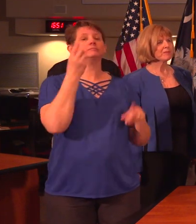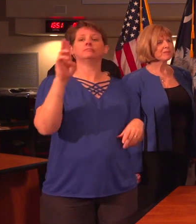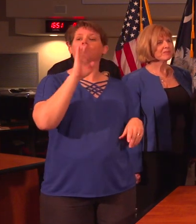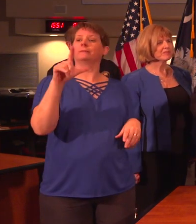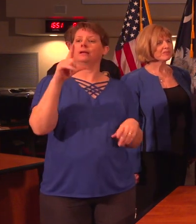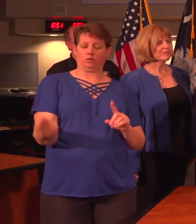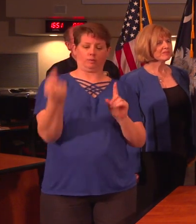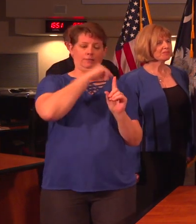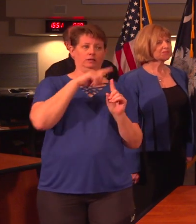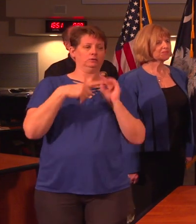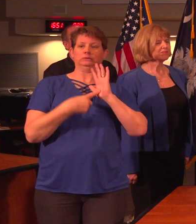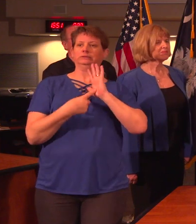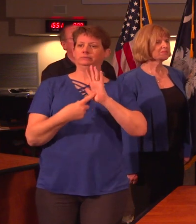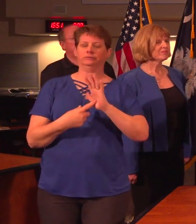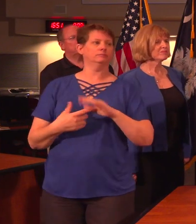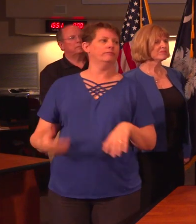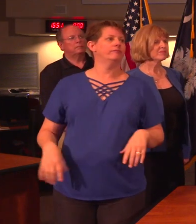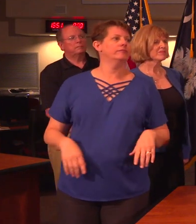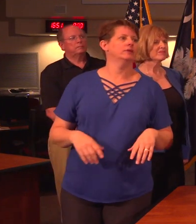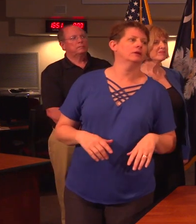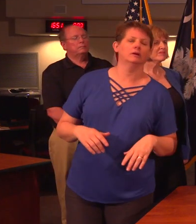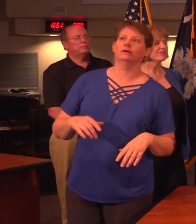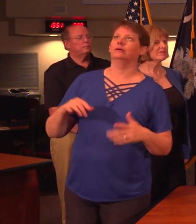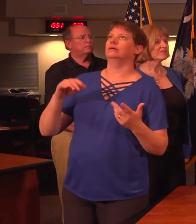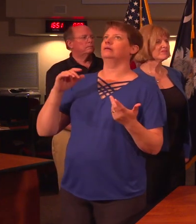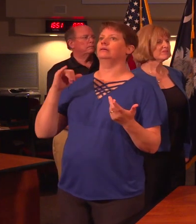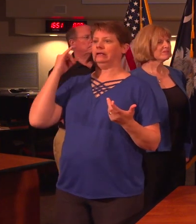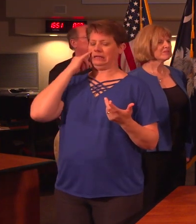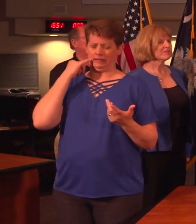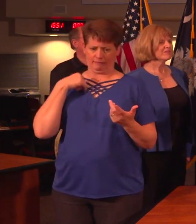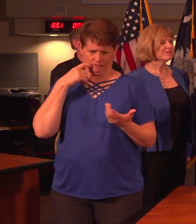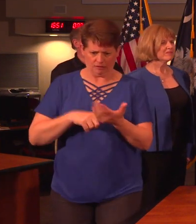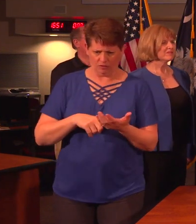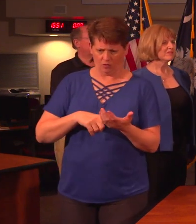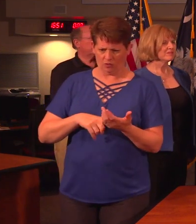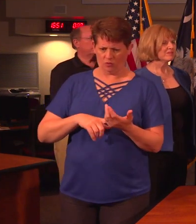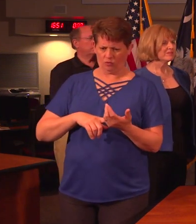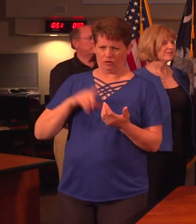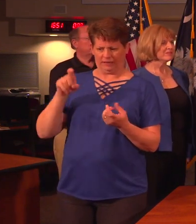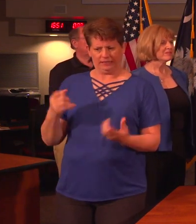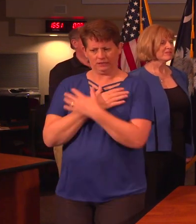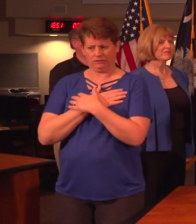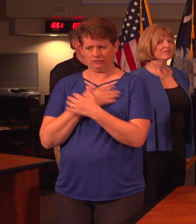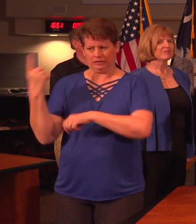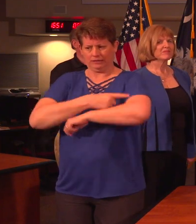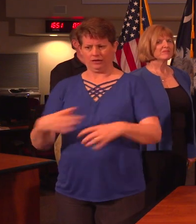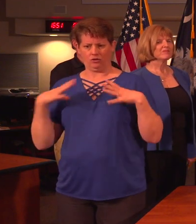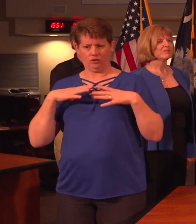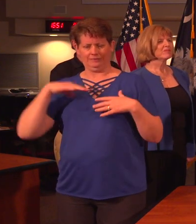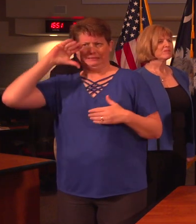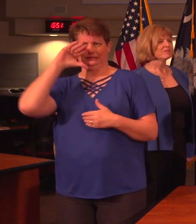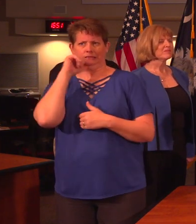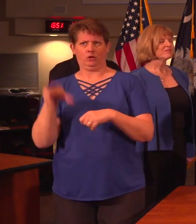go back to symptoms, what should someone look for immediately to say, hey, I might need to take a day off. This isn't seeming